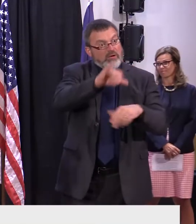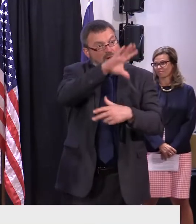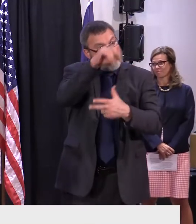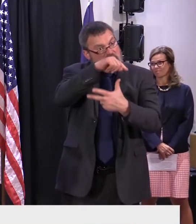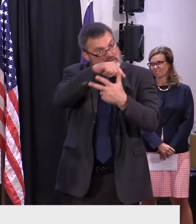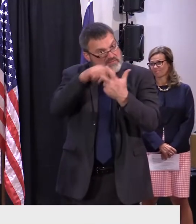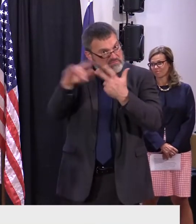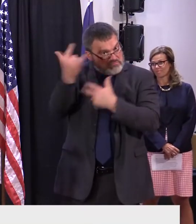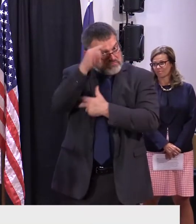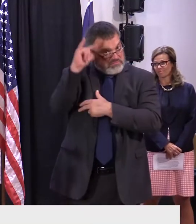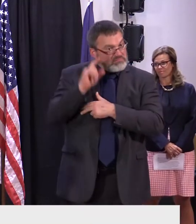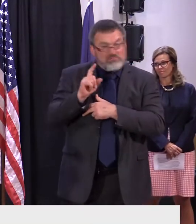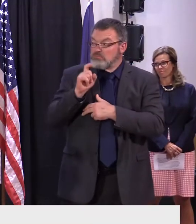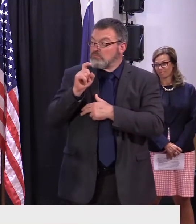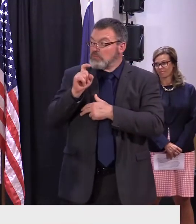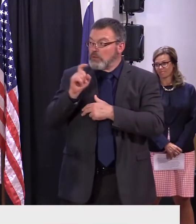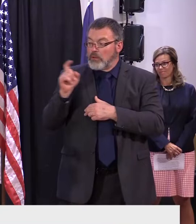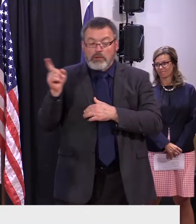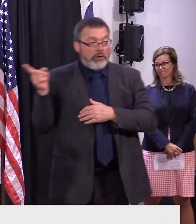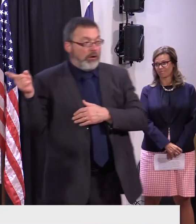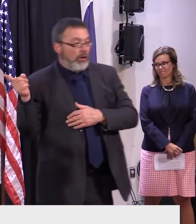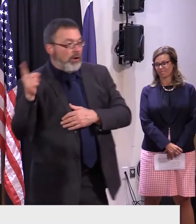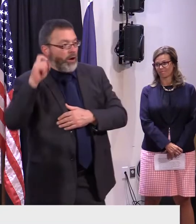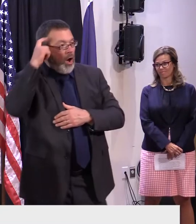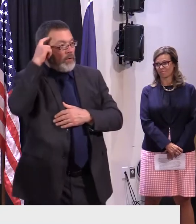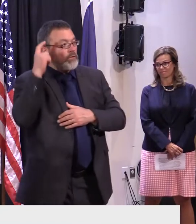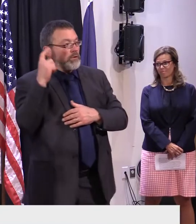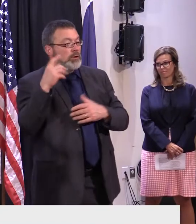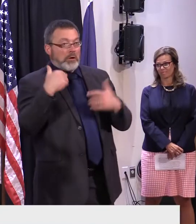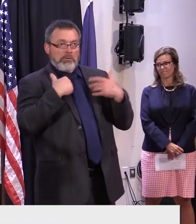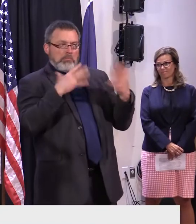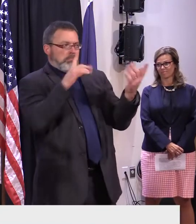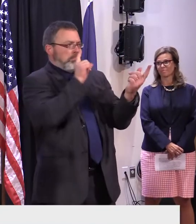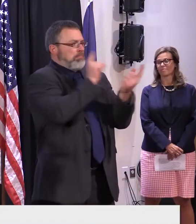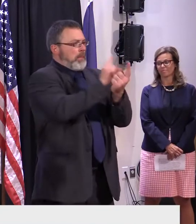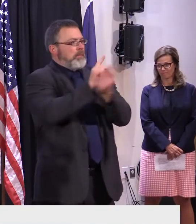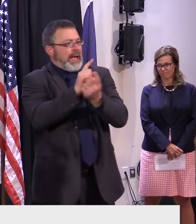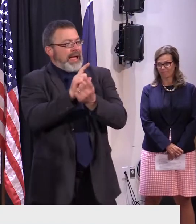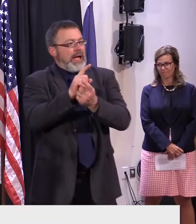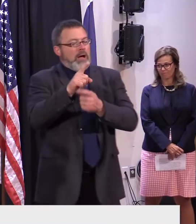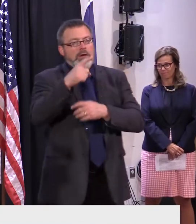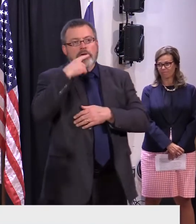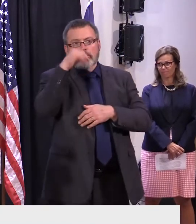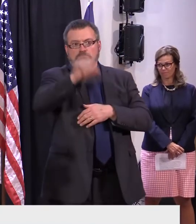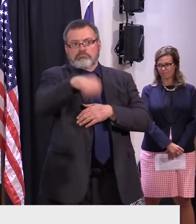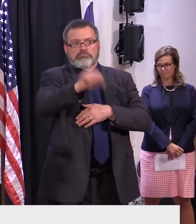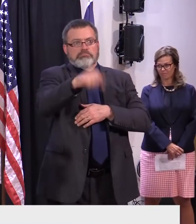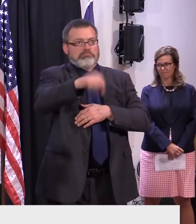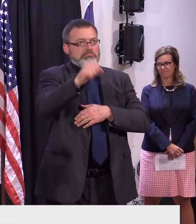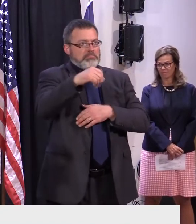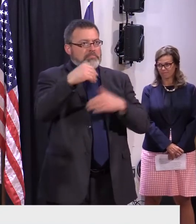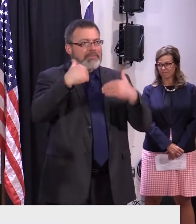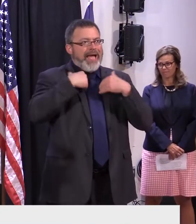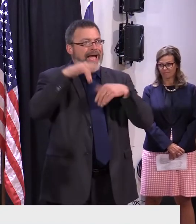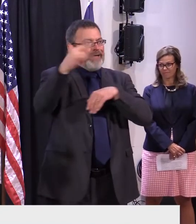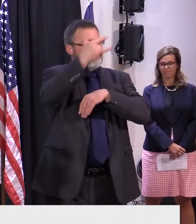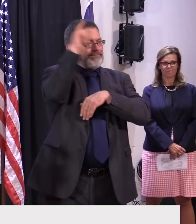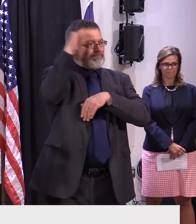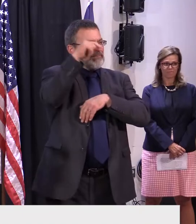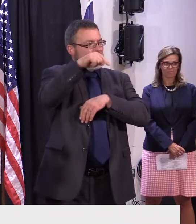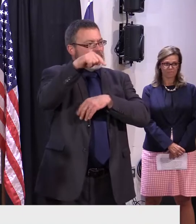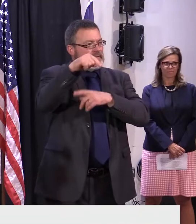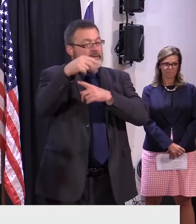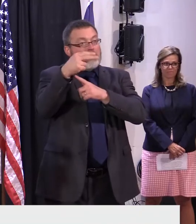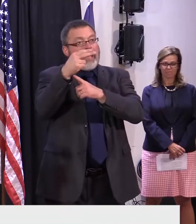has an interest in some of the other airports as well, whether it be Highgate, Newport, and even Knapp